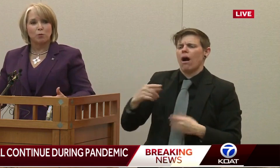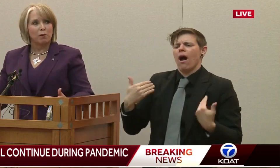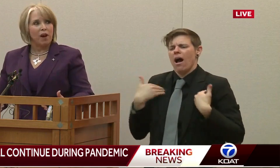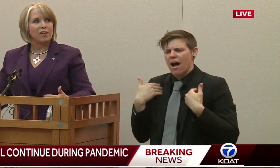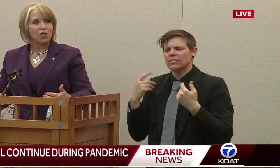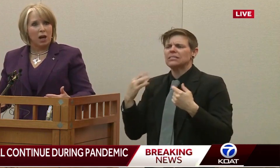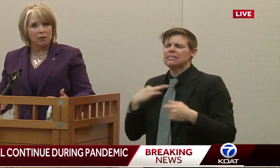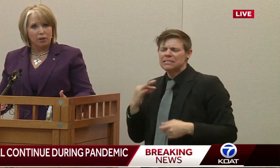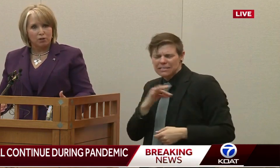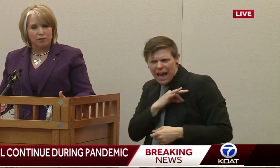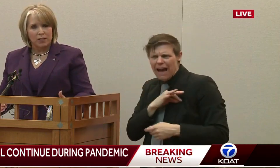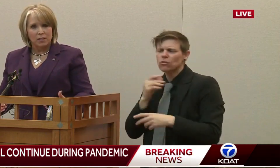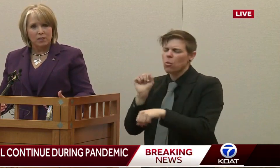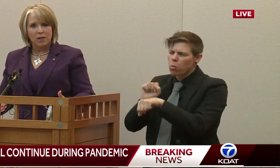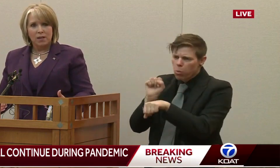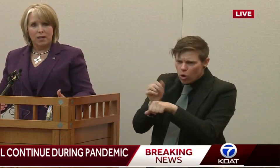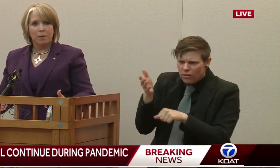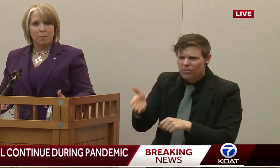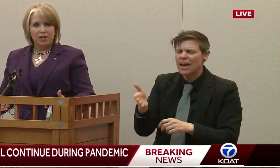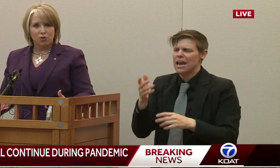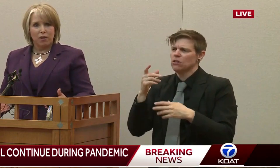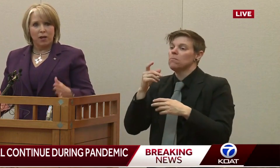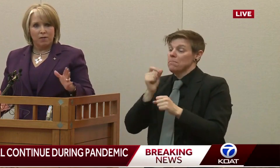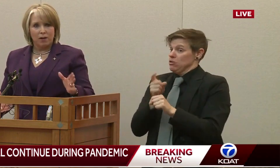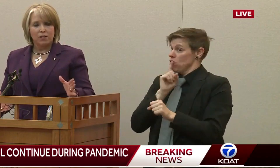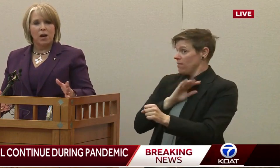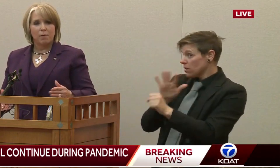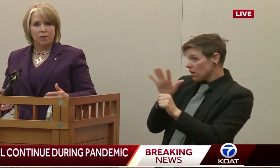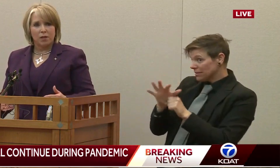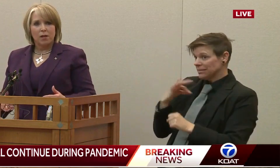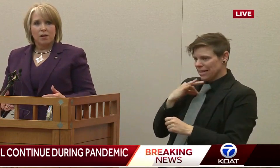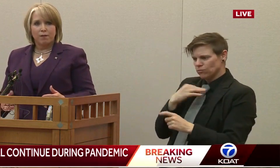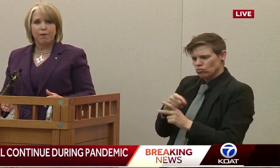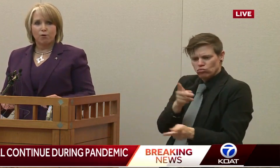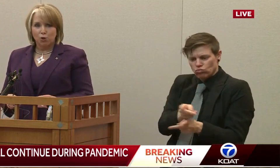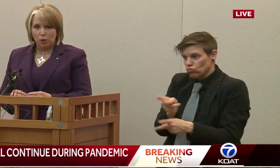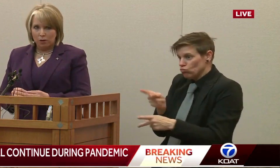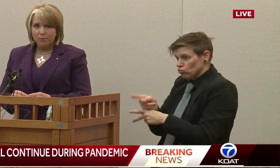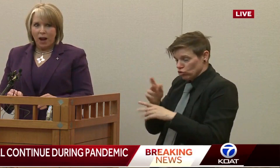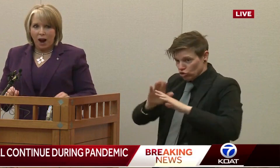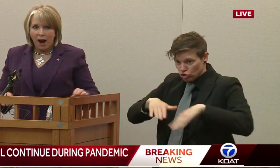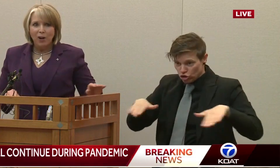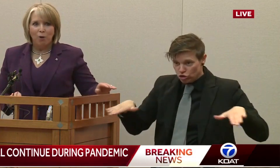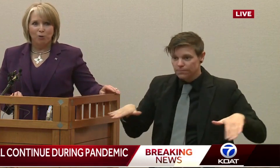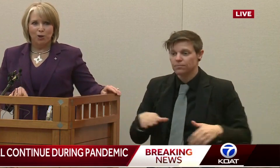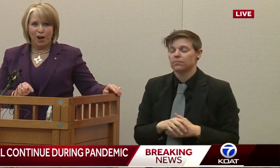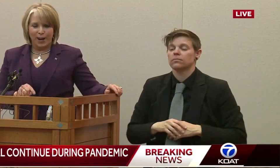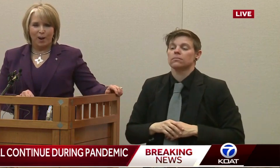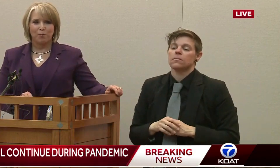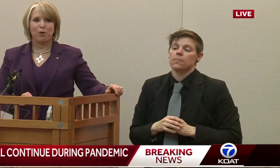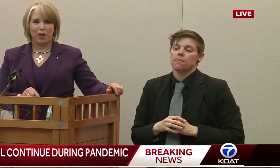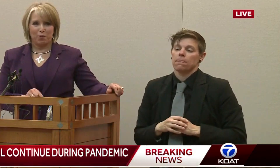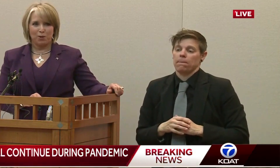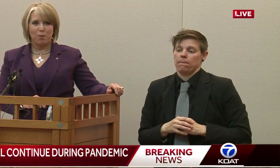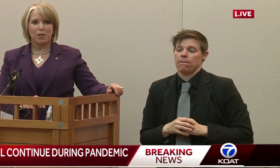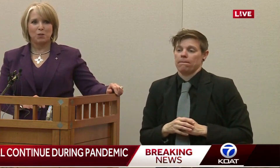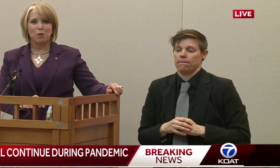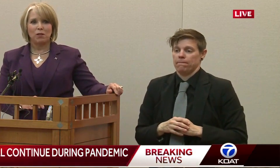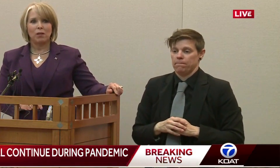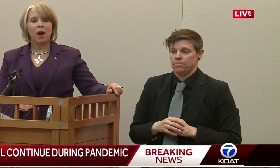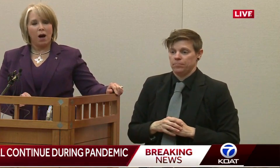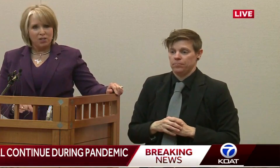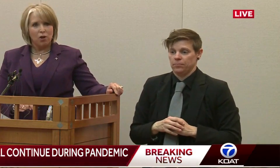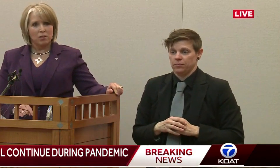are available to provide child care services. And I'm going to make sure that I give enough time for the folks who I hold accountable and